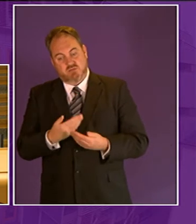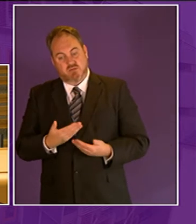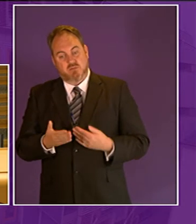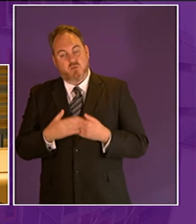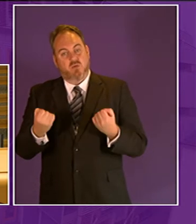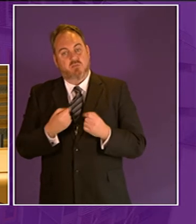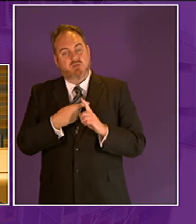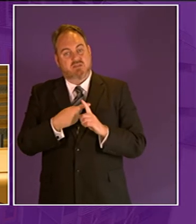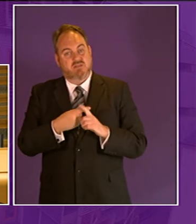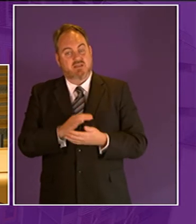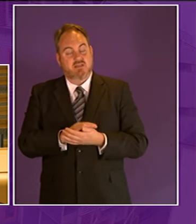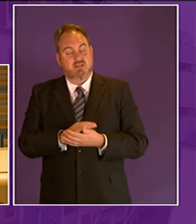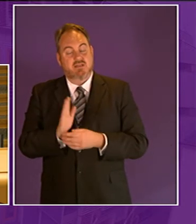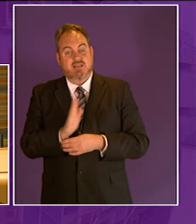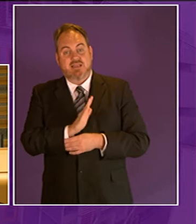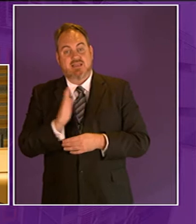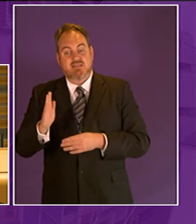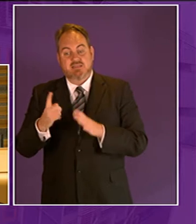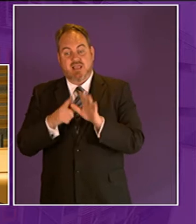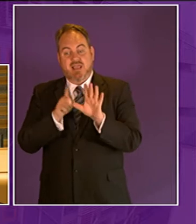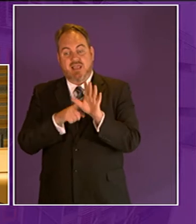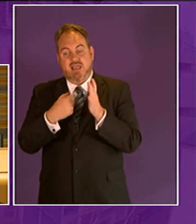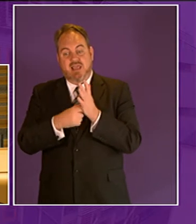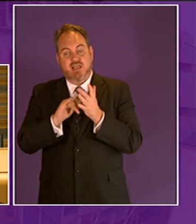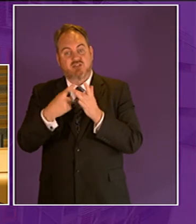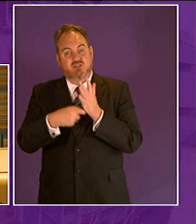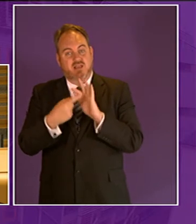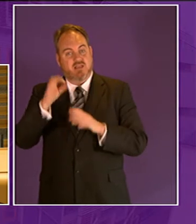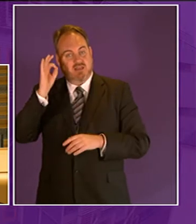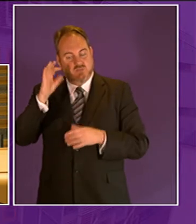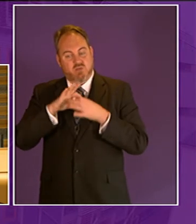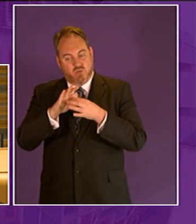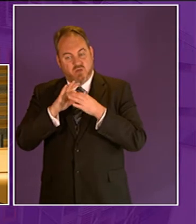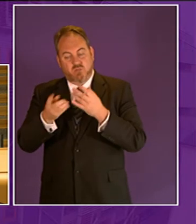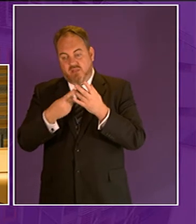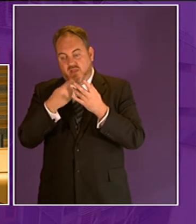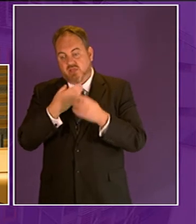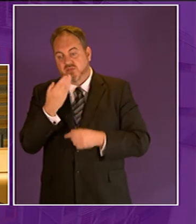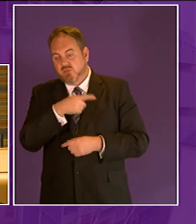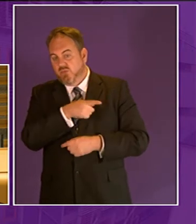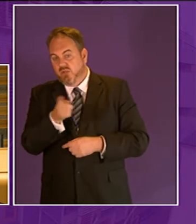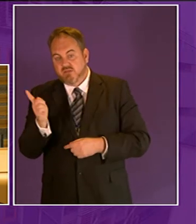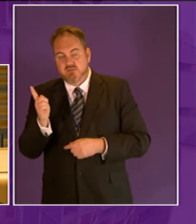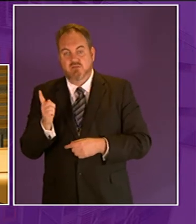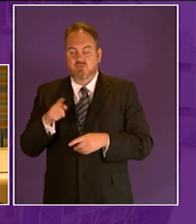have collaborated with the schools in the area and a proportion of the attainment fund is used to train the trainers to deliver outdoor learning initiatives